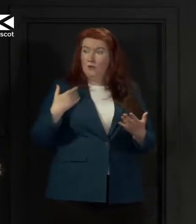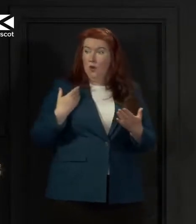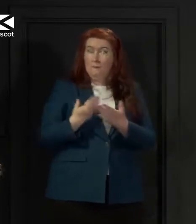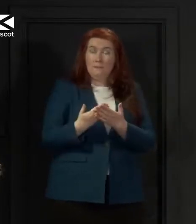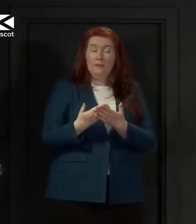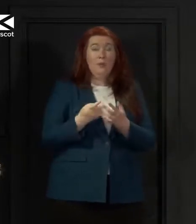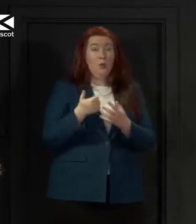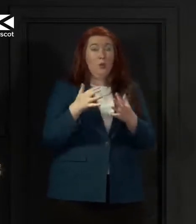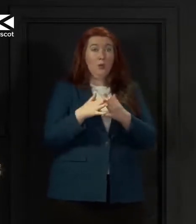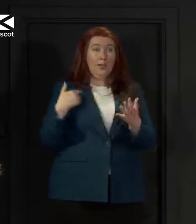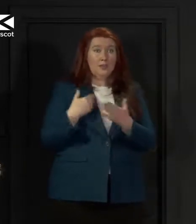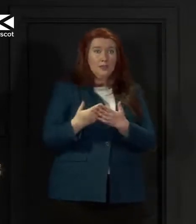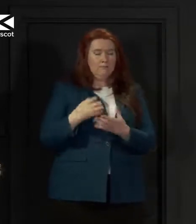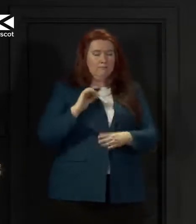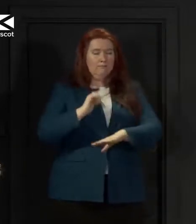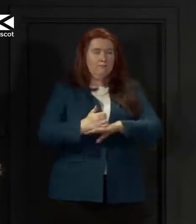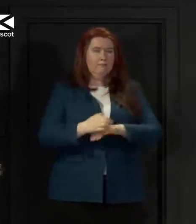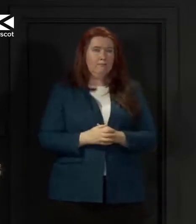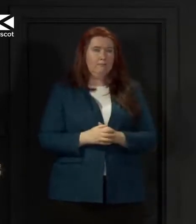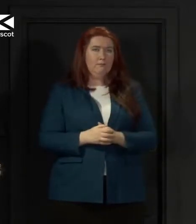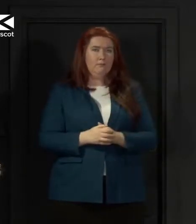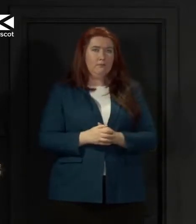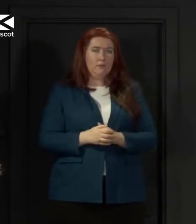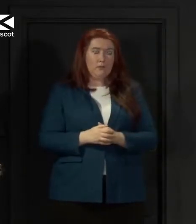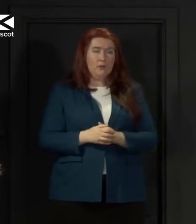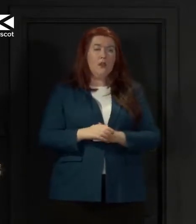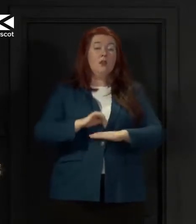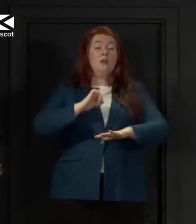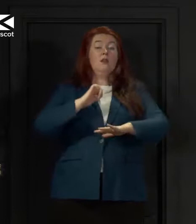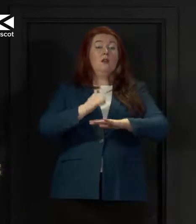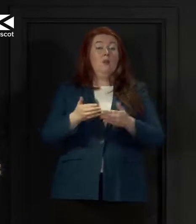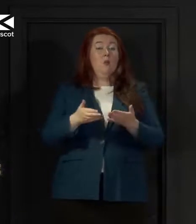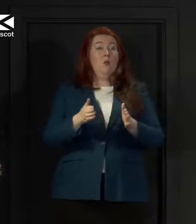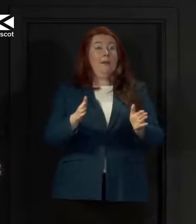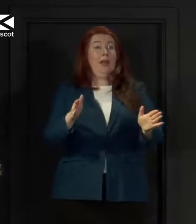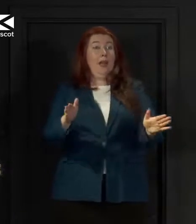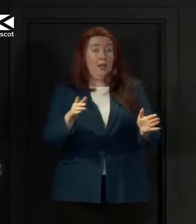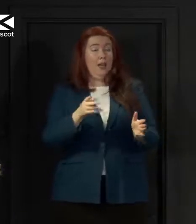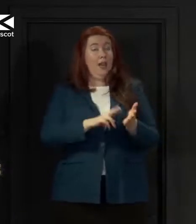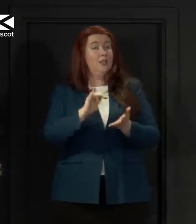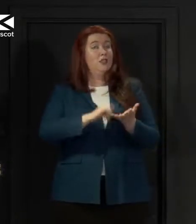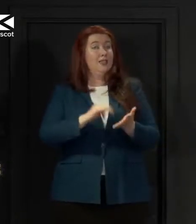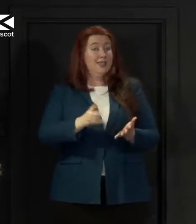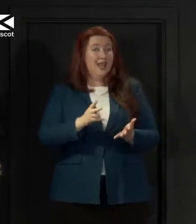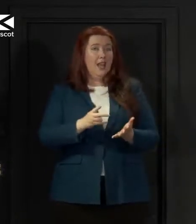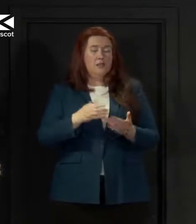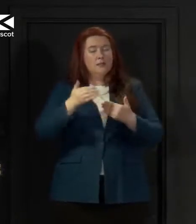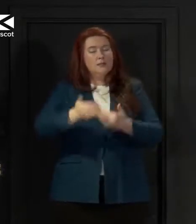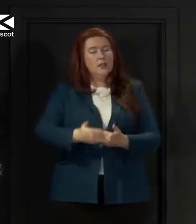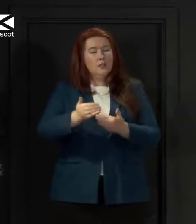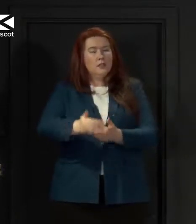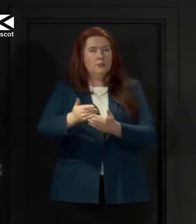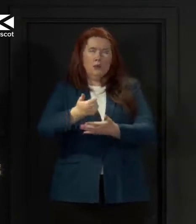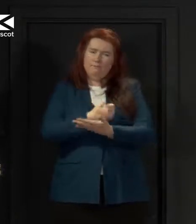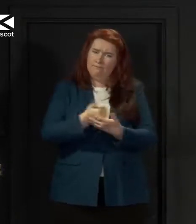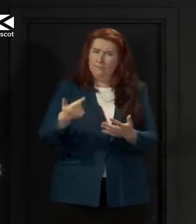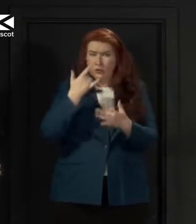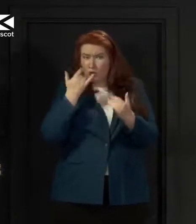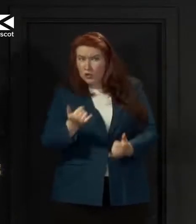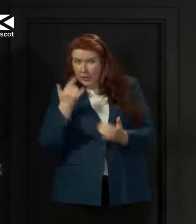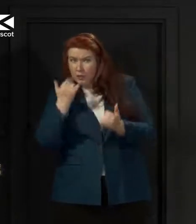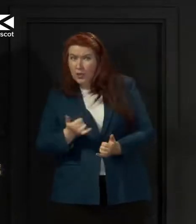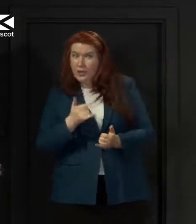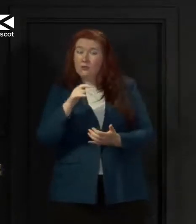weeks. The remobilisation will happen in stages, with constant checking on the prevalence of the